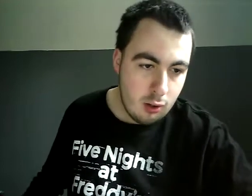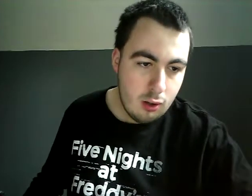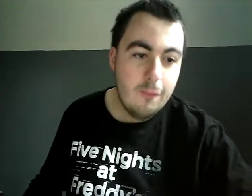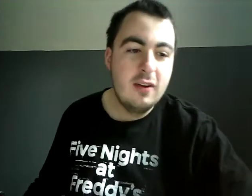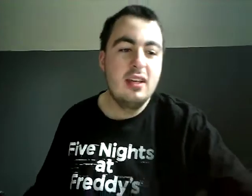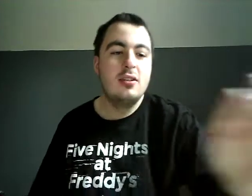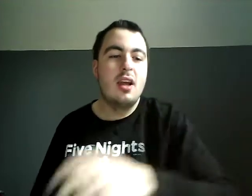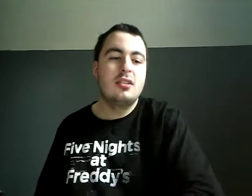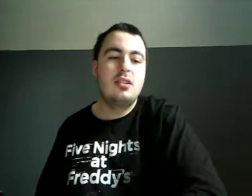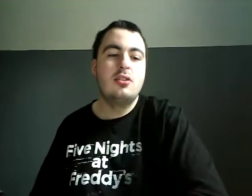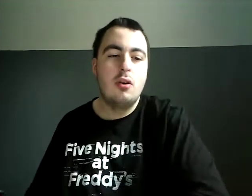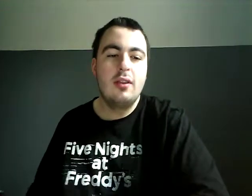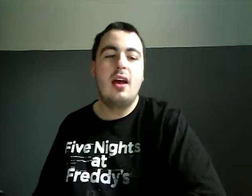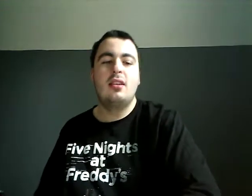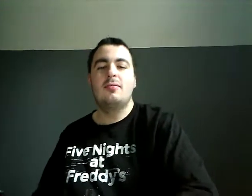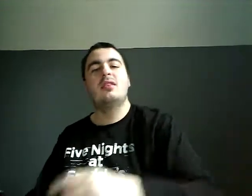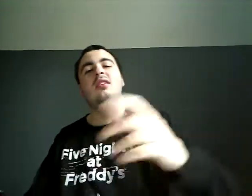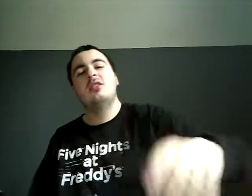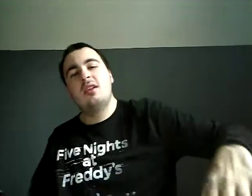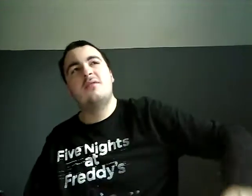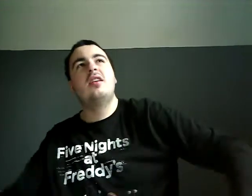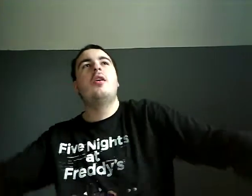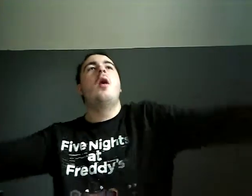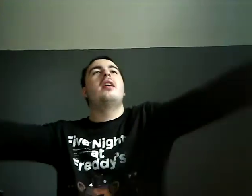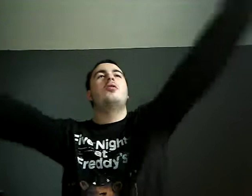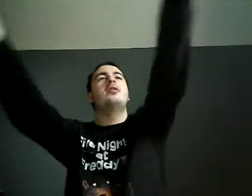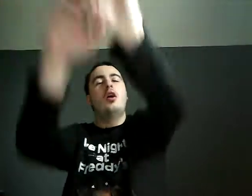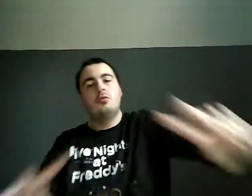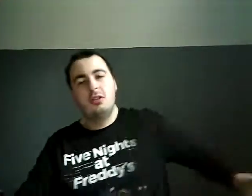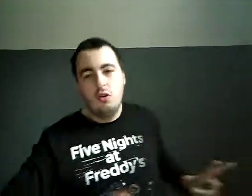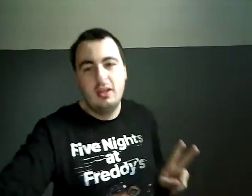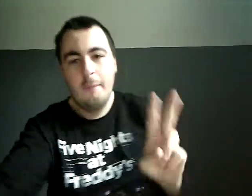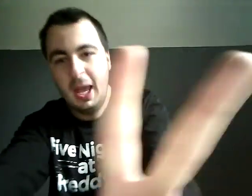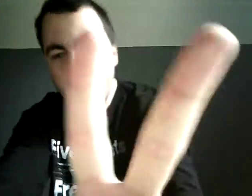Hopefully you guys enjoyed that lip-sync and challenge video And as always, hope you enjoyed Peace!